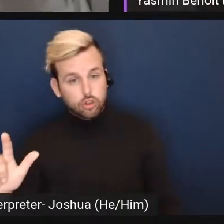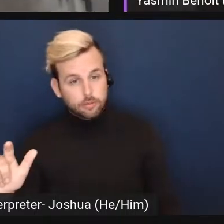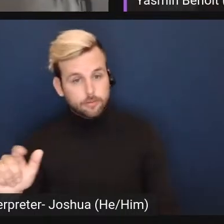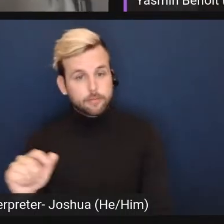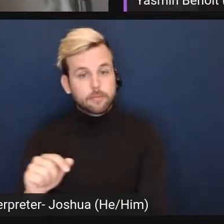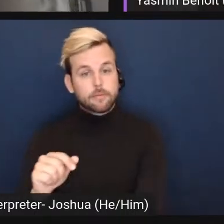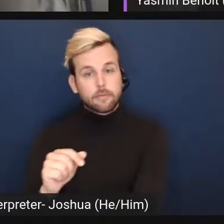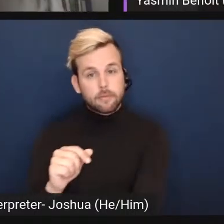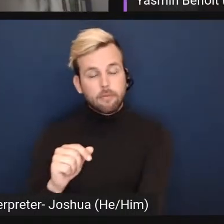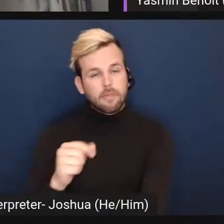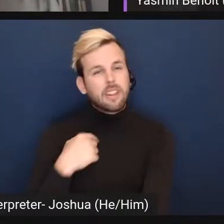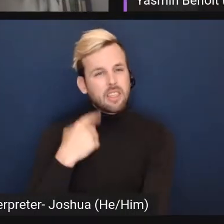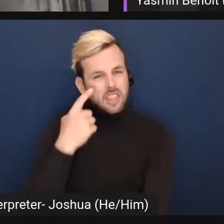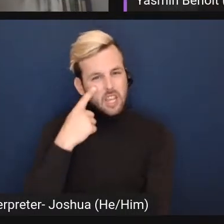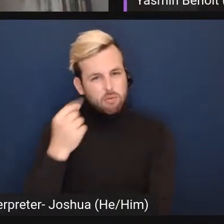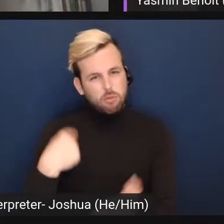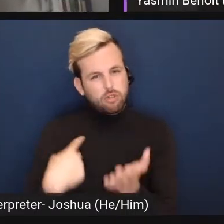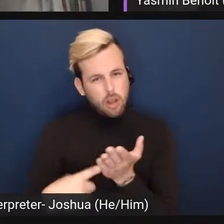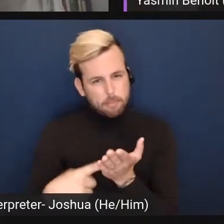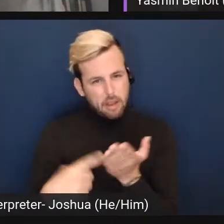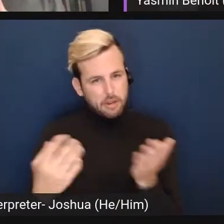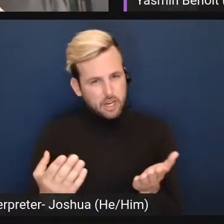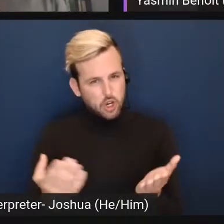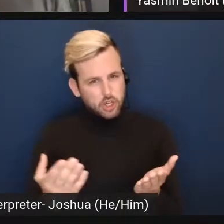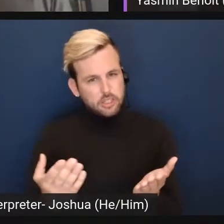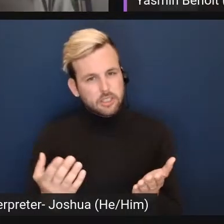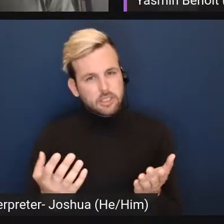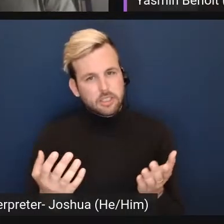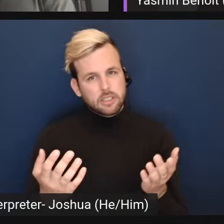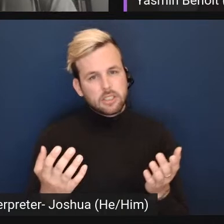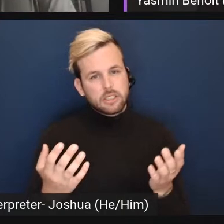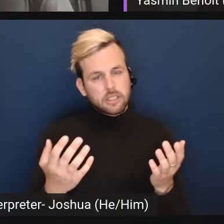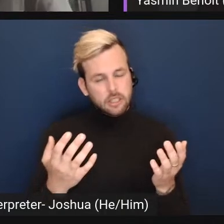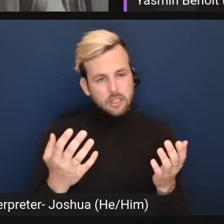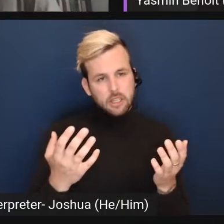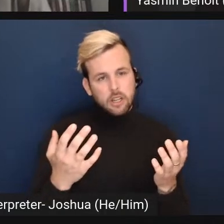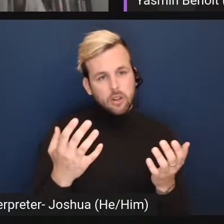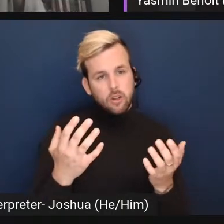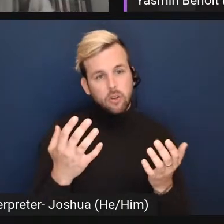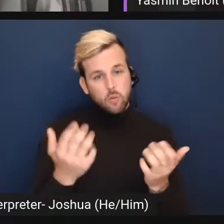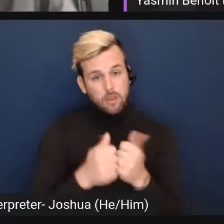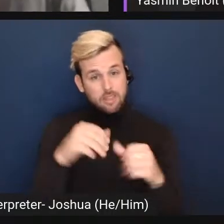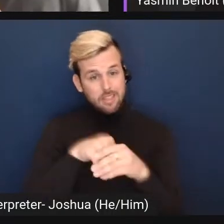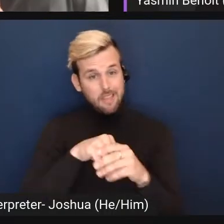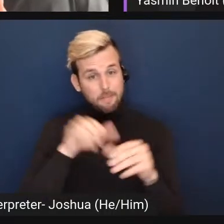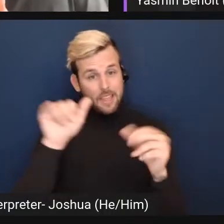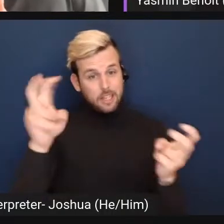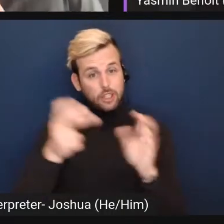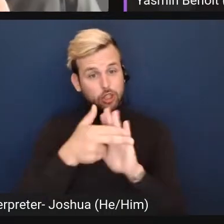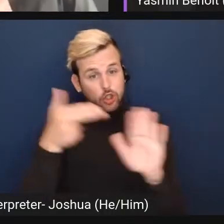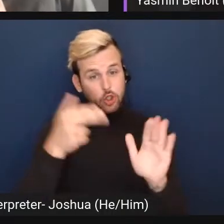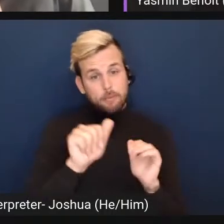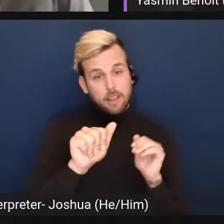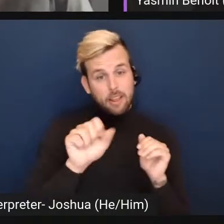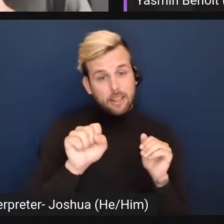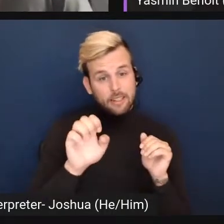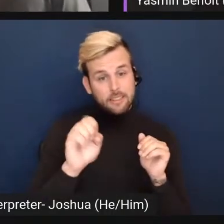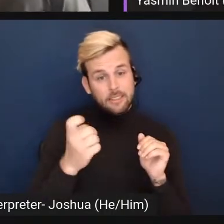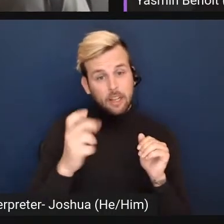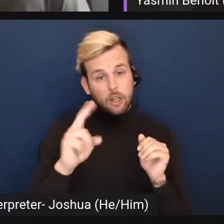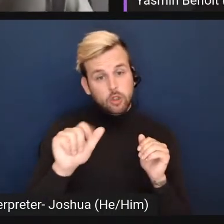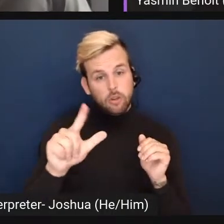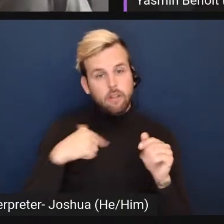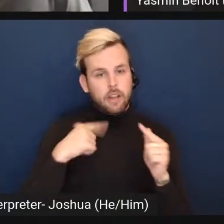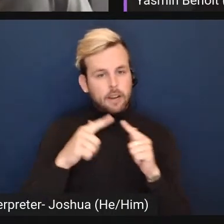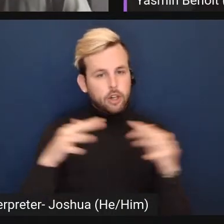And I think what we're talking about here is that within the term asexual itself, there is a